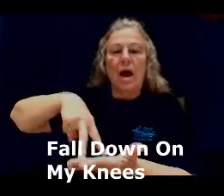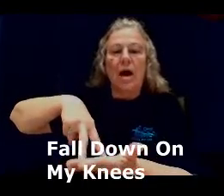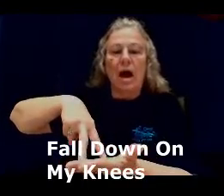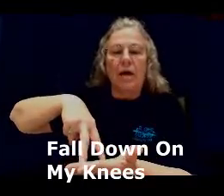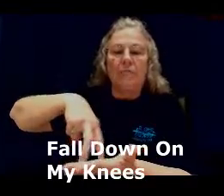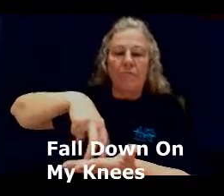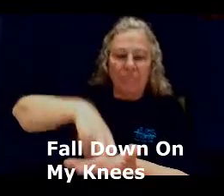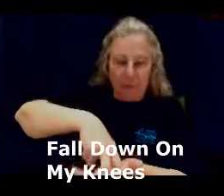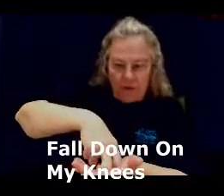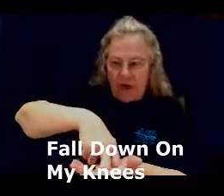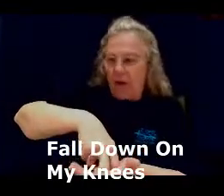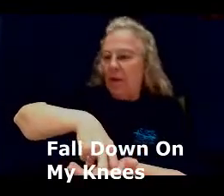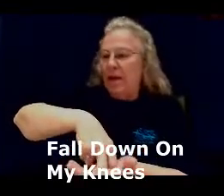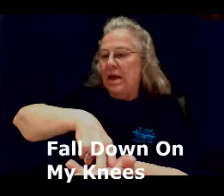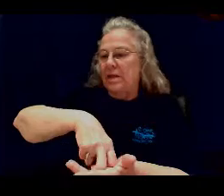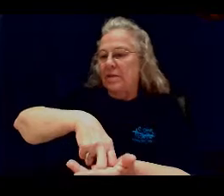I fall down on my knees.